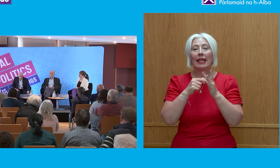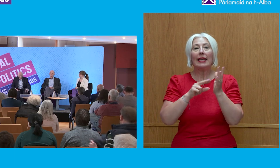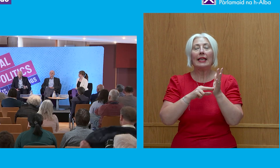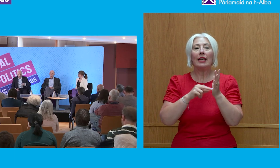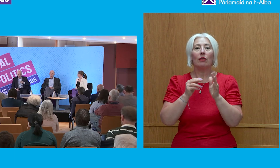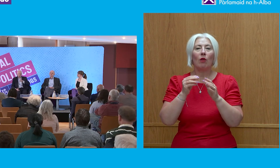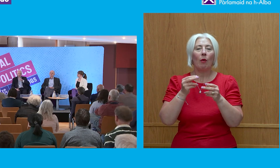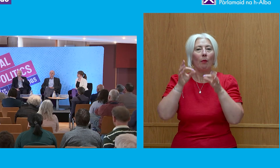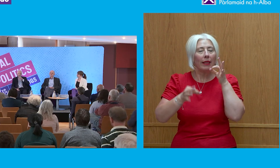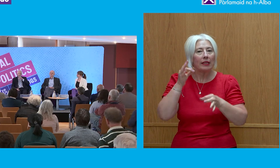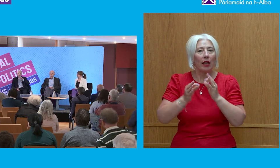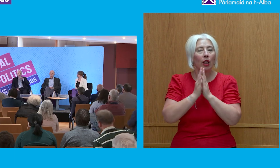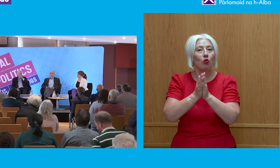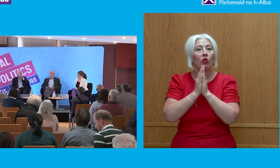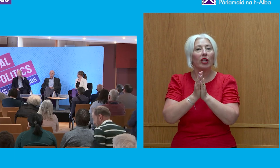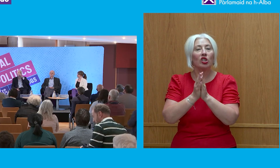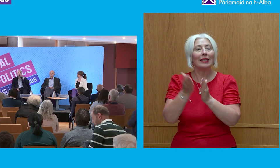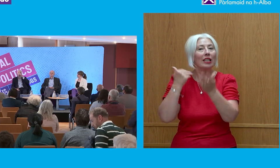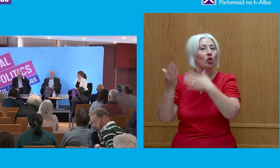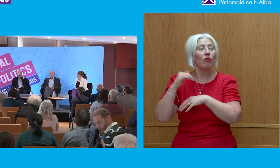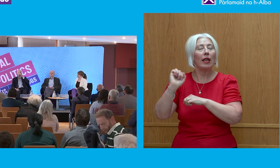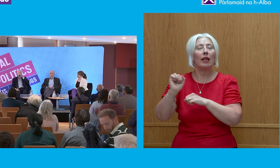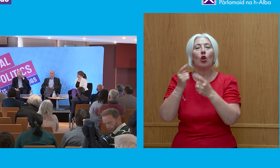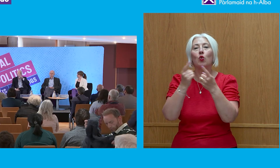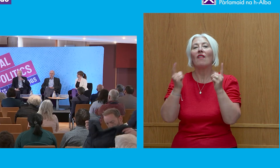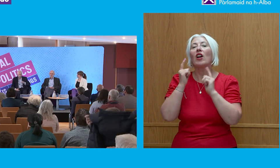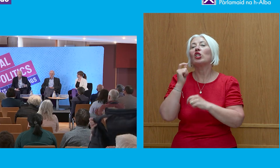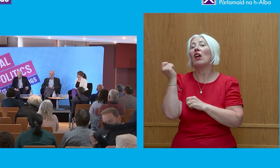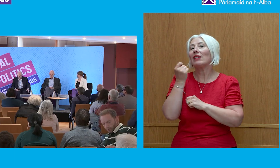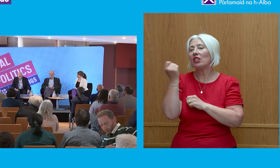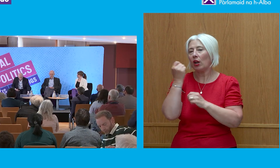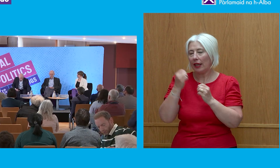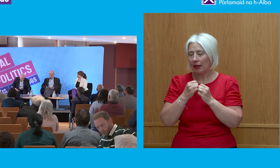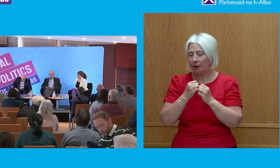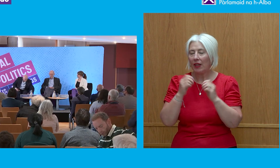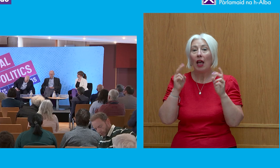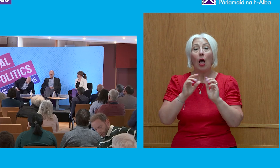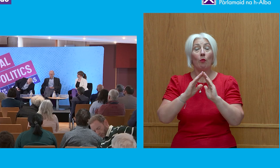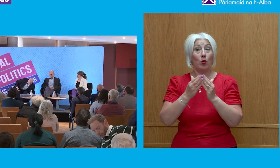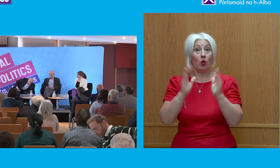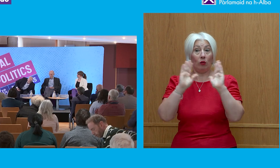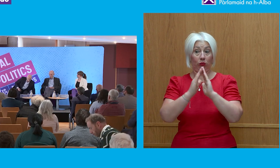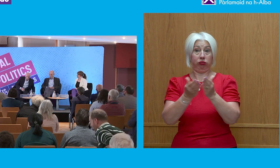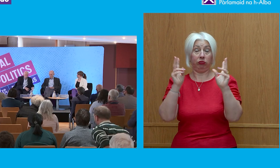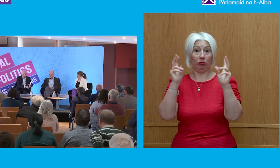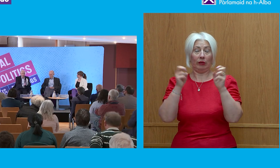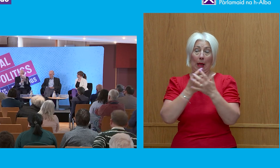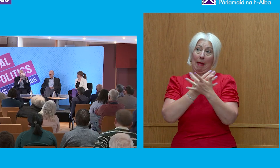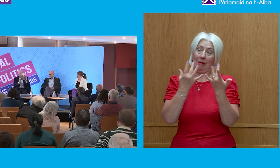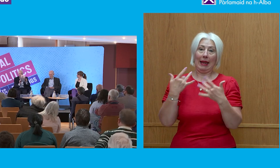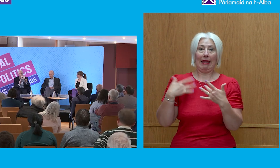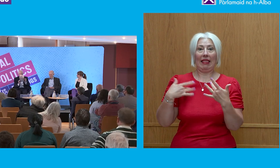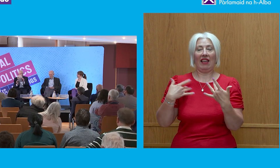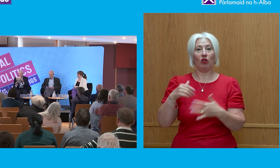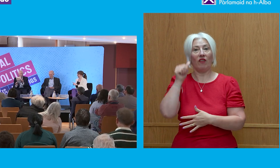Religious History at the University of Stirling, our co-sponsors, is the author of, quote, The Many Lives of Corruption, and I was just saying, it's a fascinating